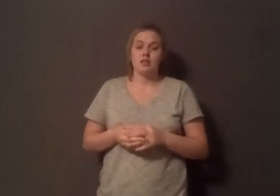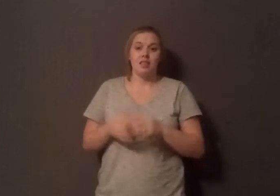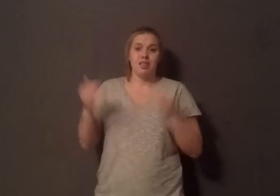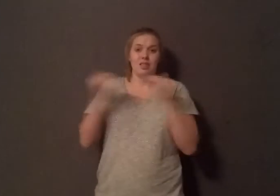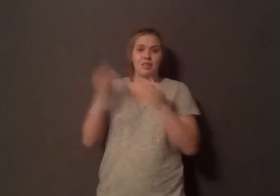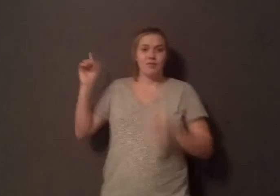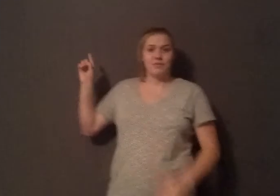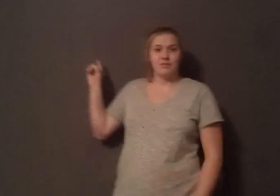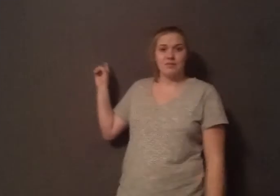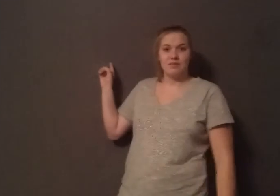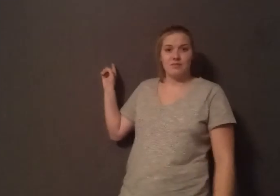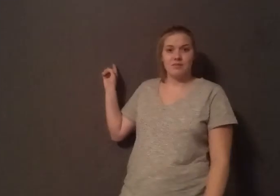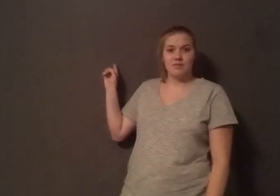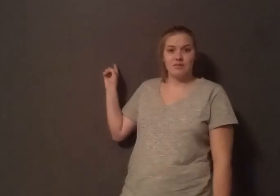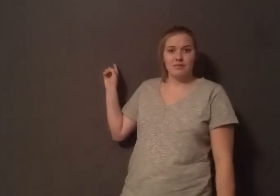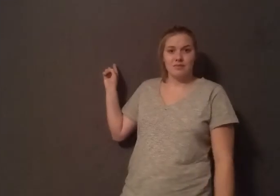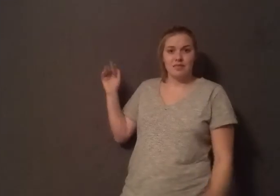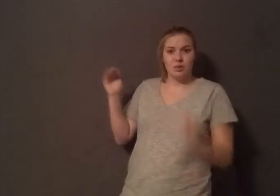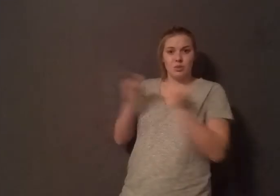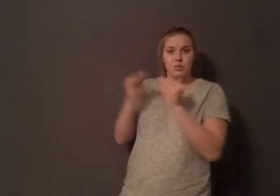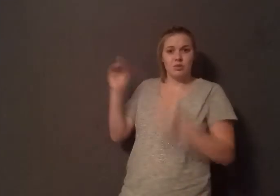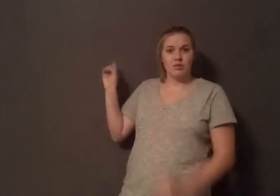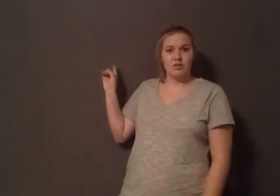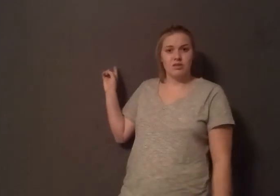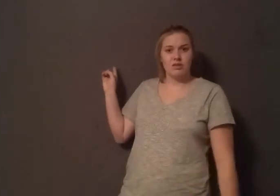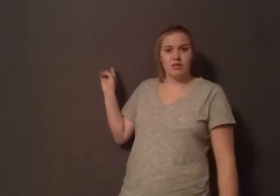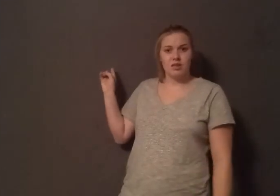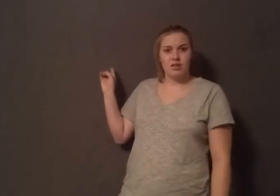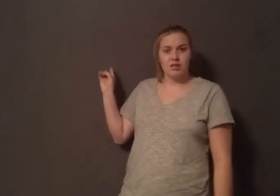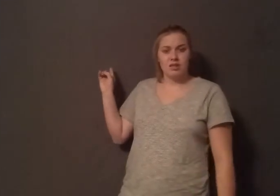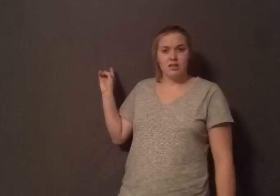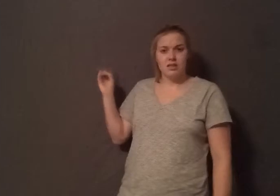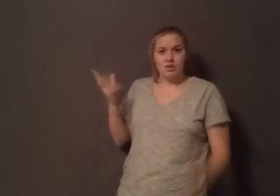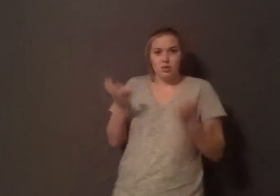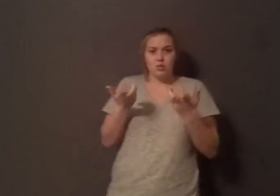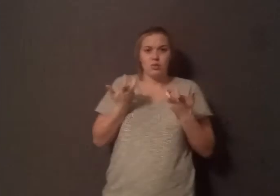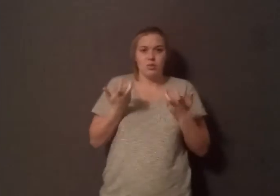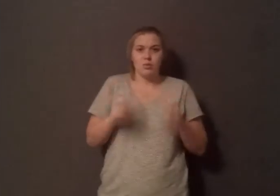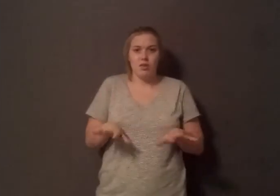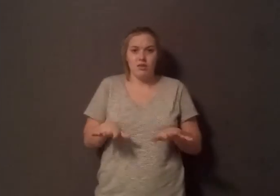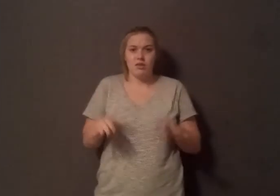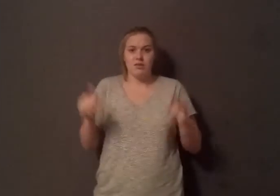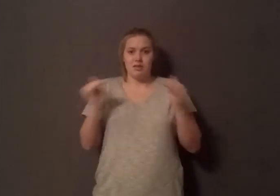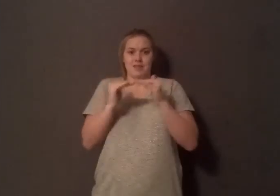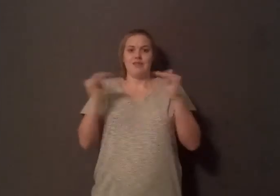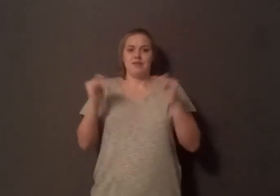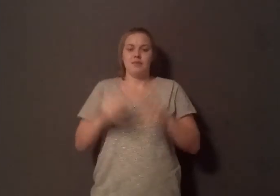much saturated fat and cholesterol and galactose and all the things that you don't want as conventional dairy. Dairy products in general